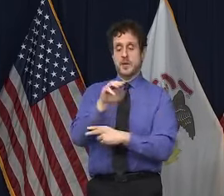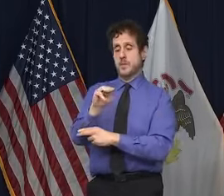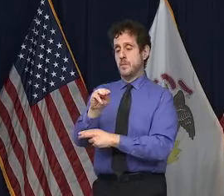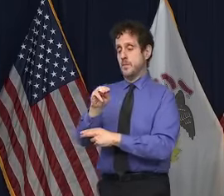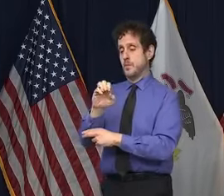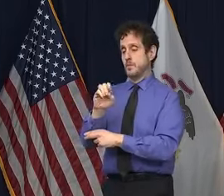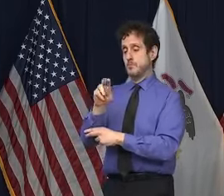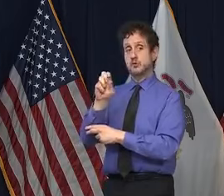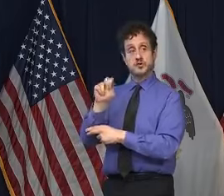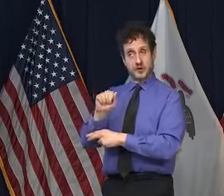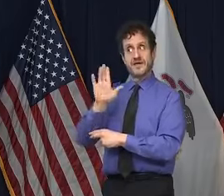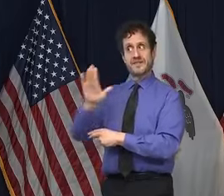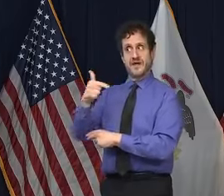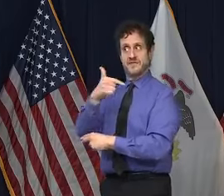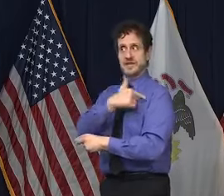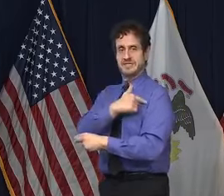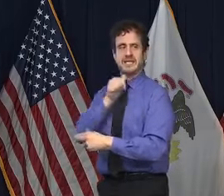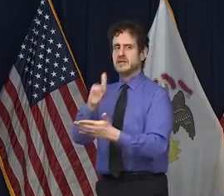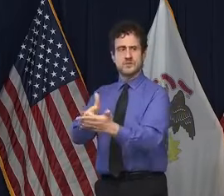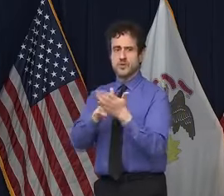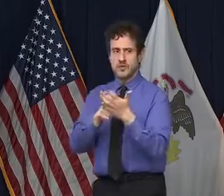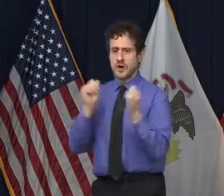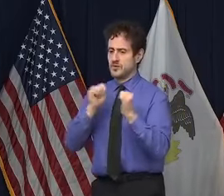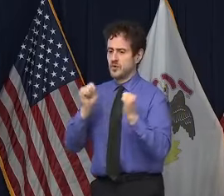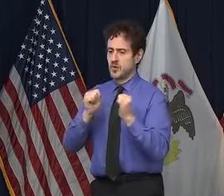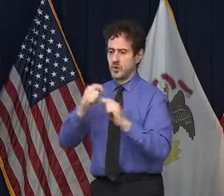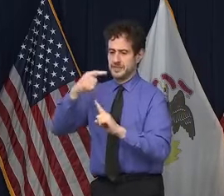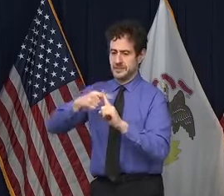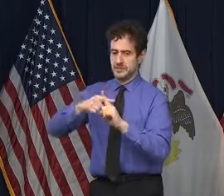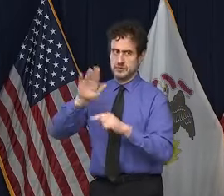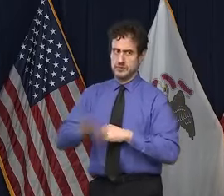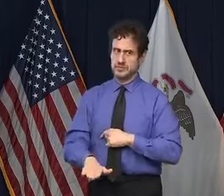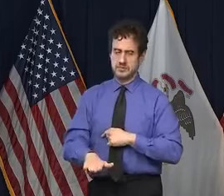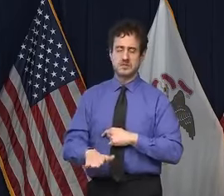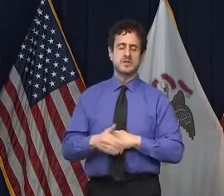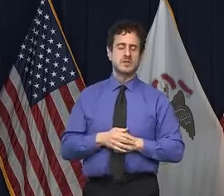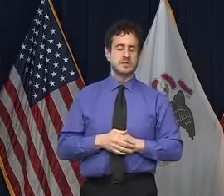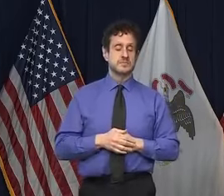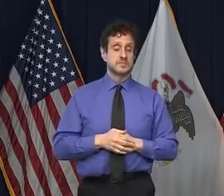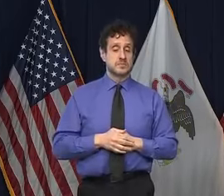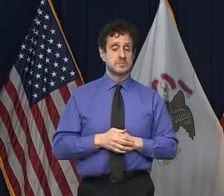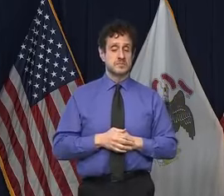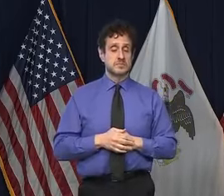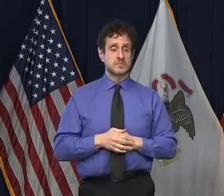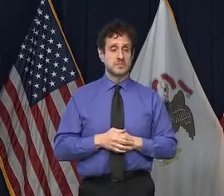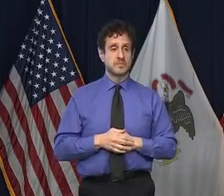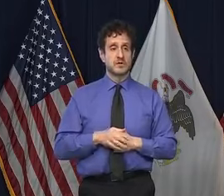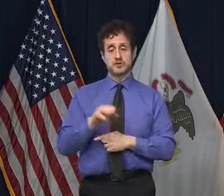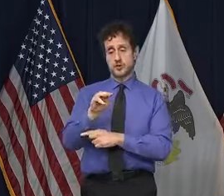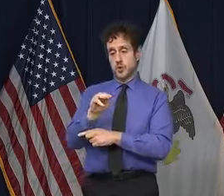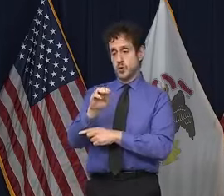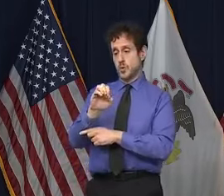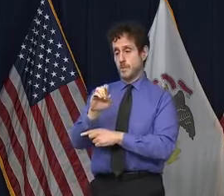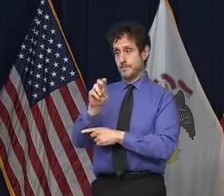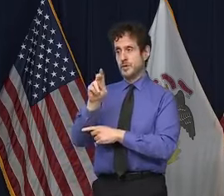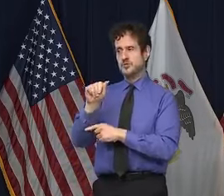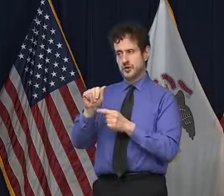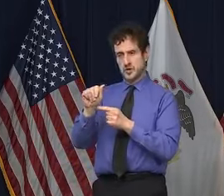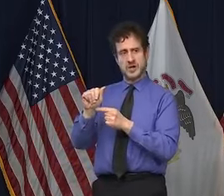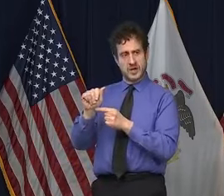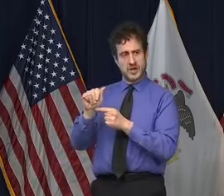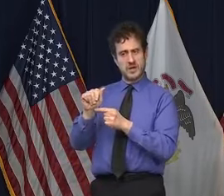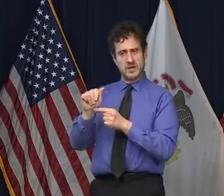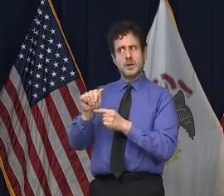ultra-cold requirement. So you would, you know, you would preferentially put the Moderna in places, you know, in